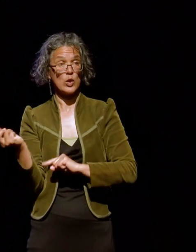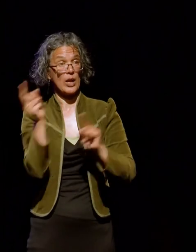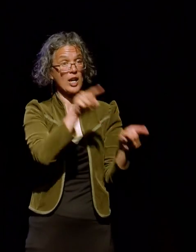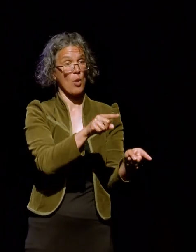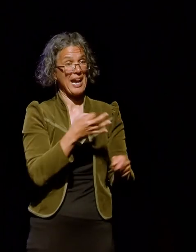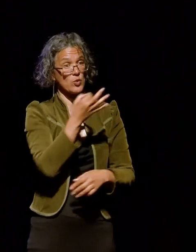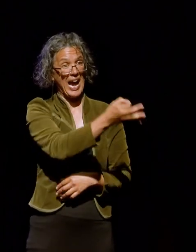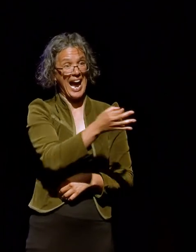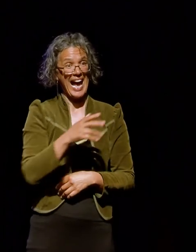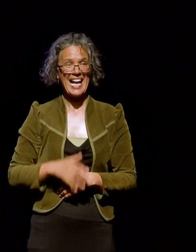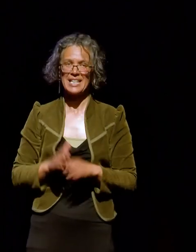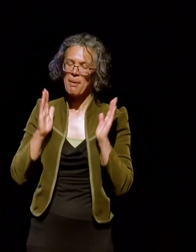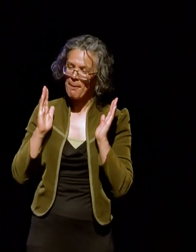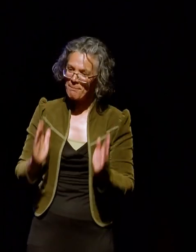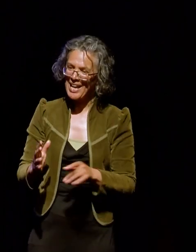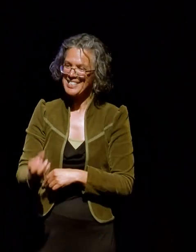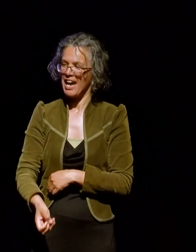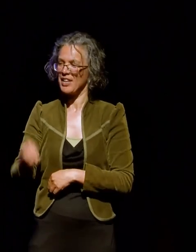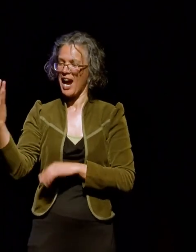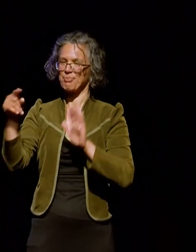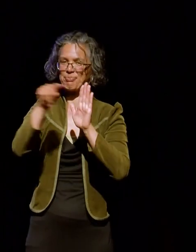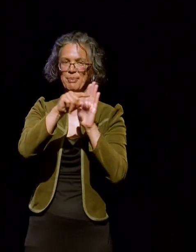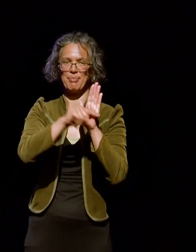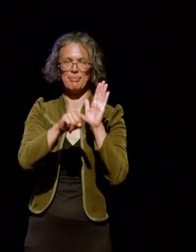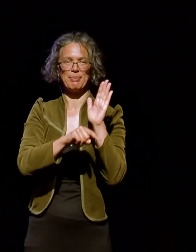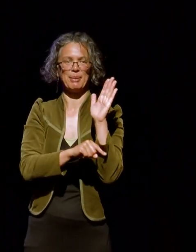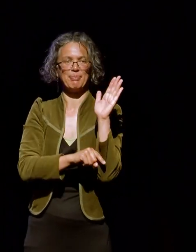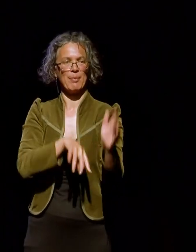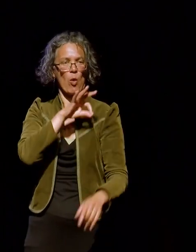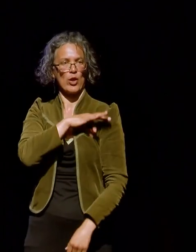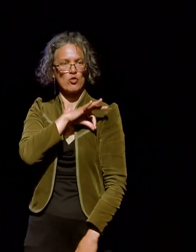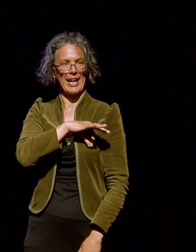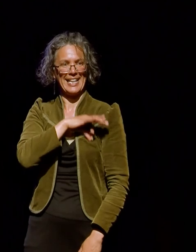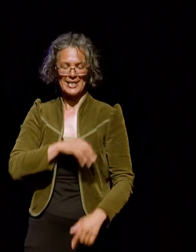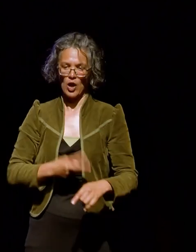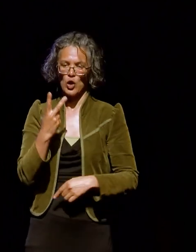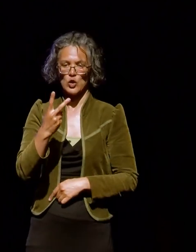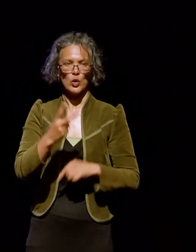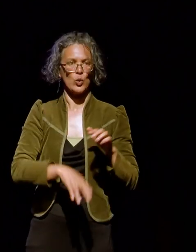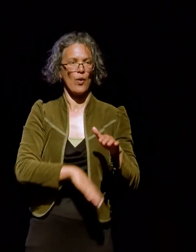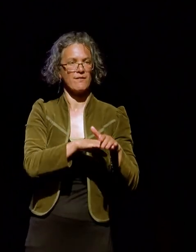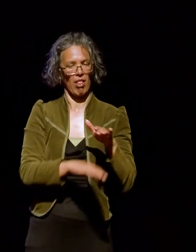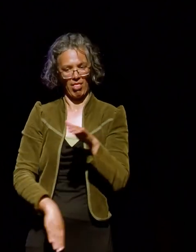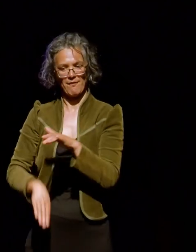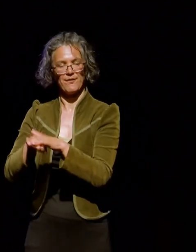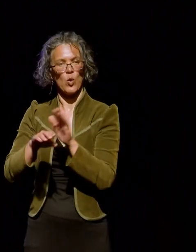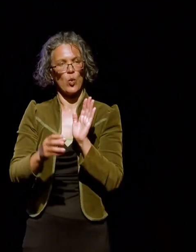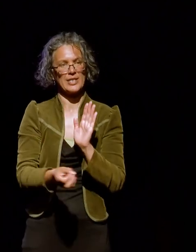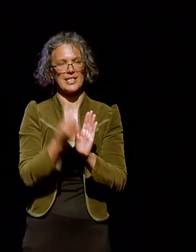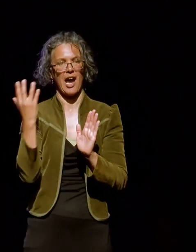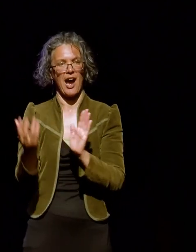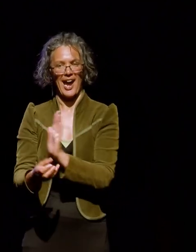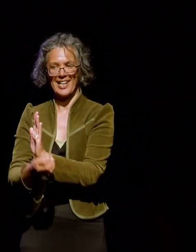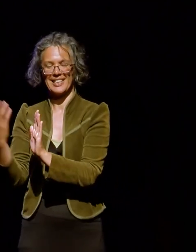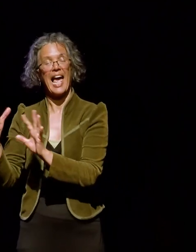Now it wouldn't be a Creative Commons licence or a rights presentation without credits. So here we have two full slides created by Victoria to acknowledge all of those